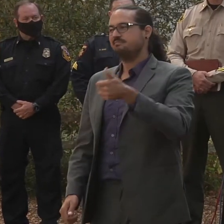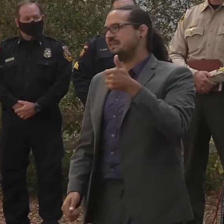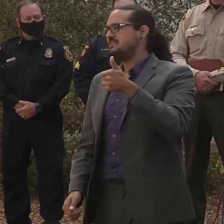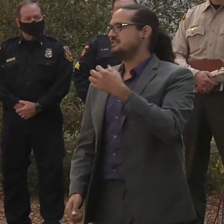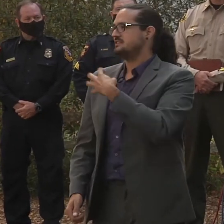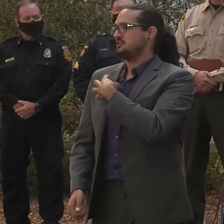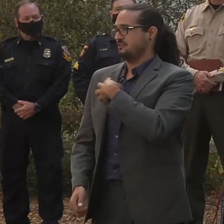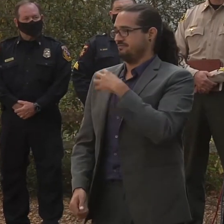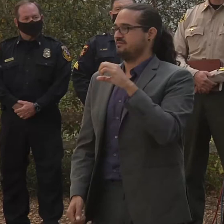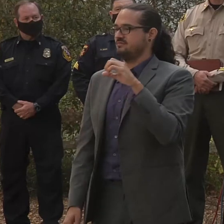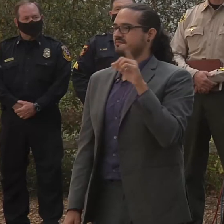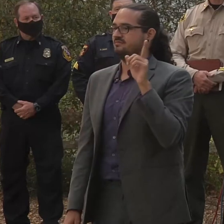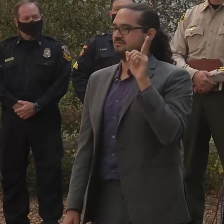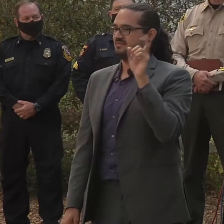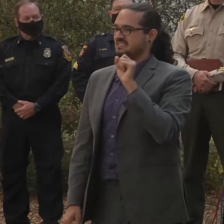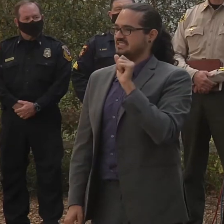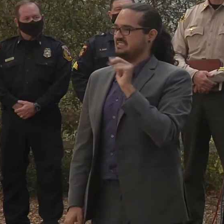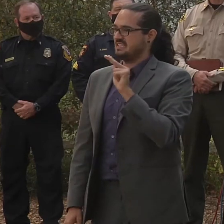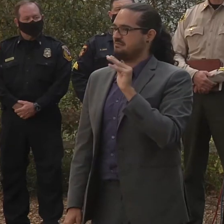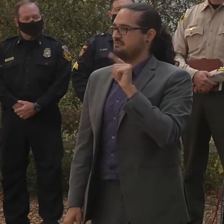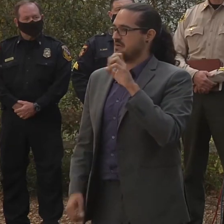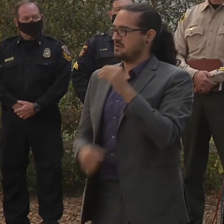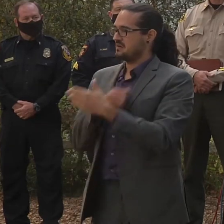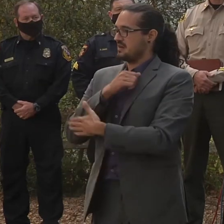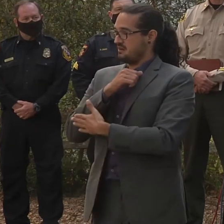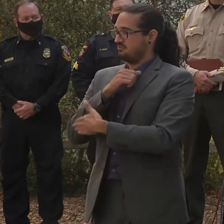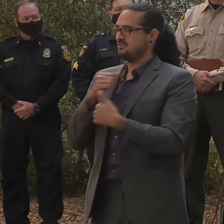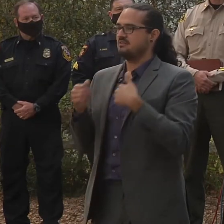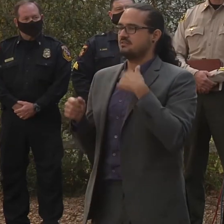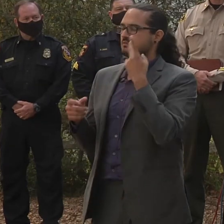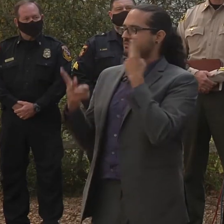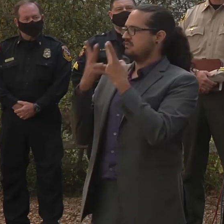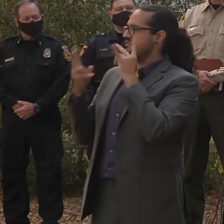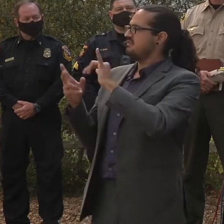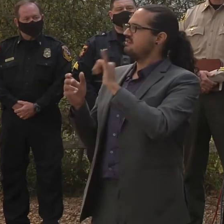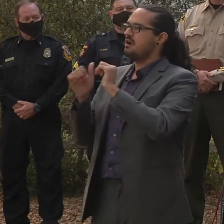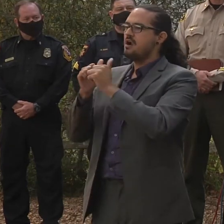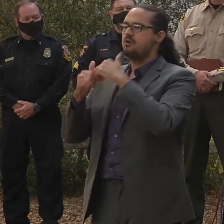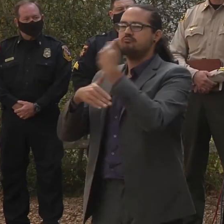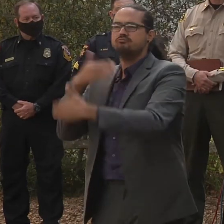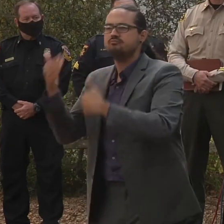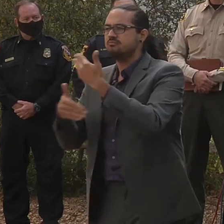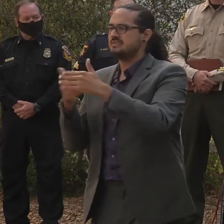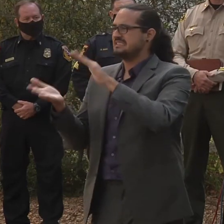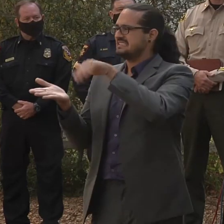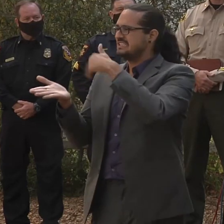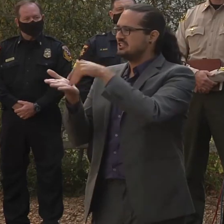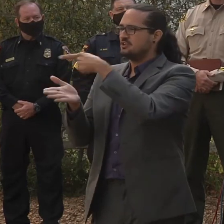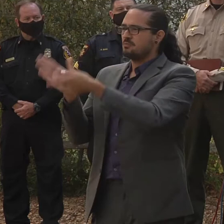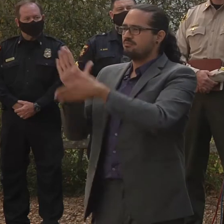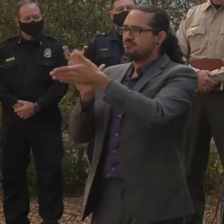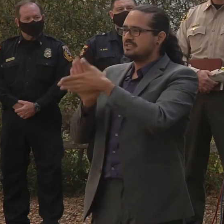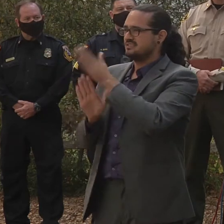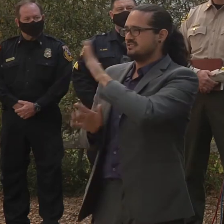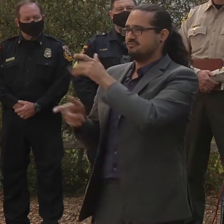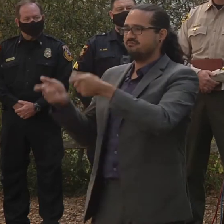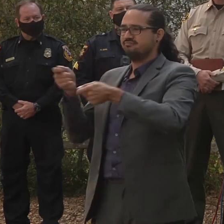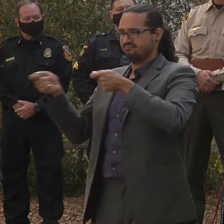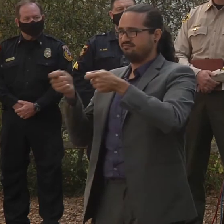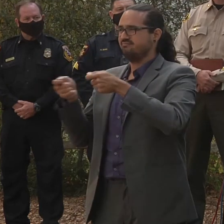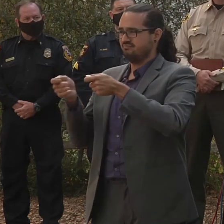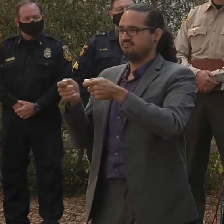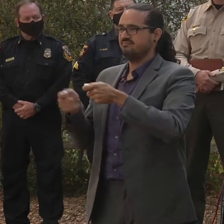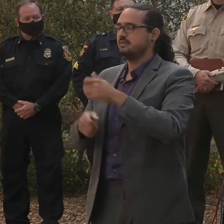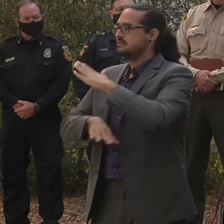the emergency operations center that is housed in his building, and it was